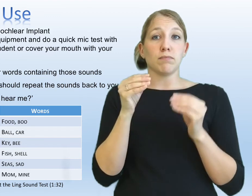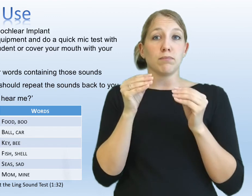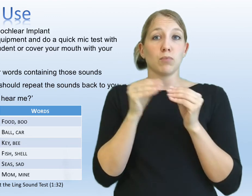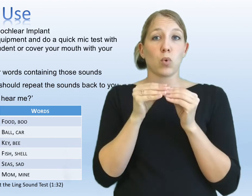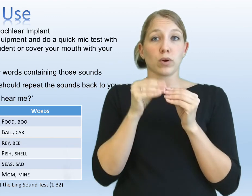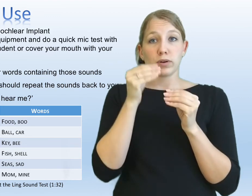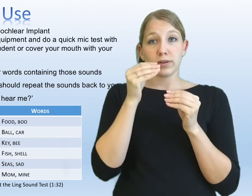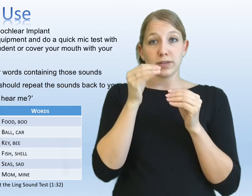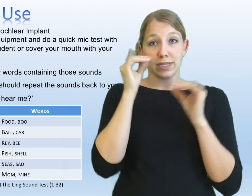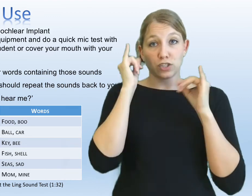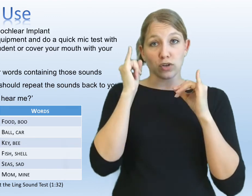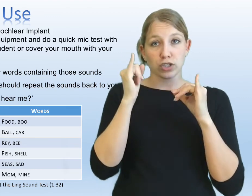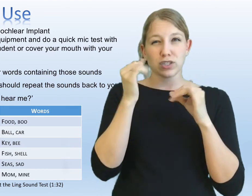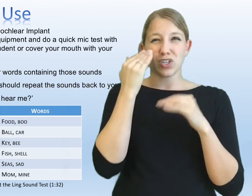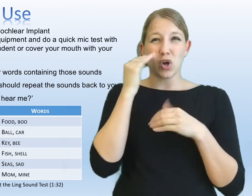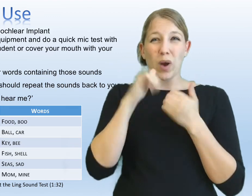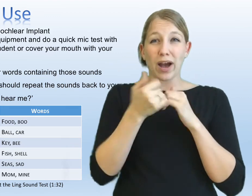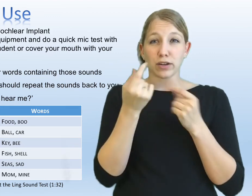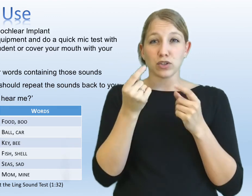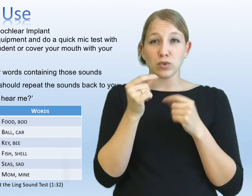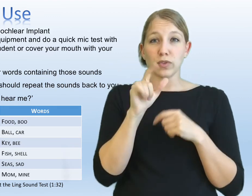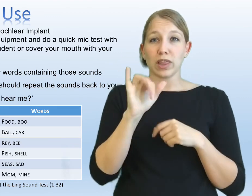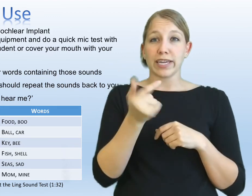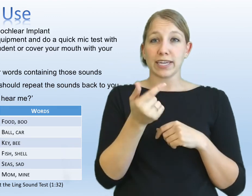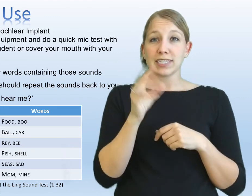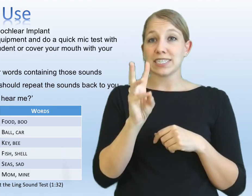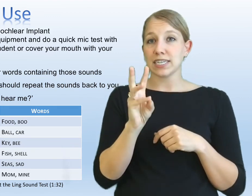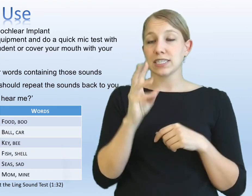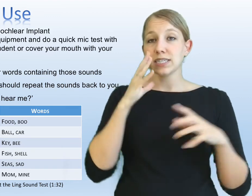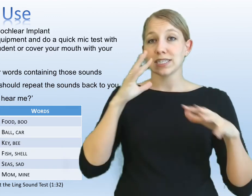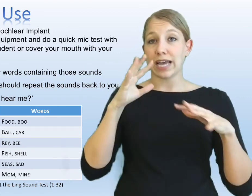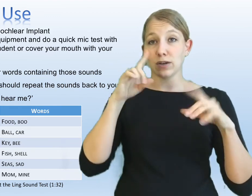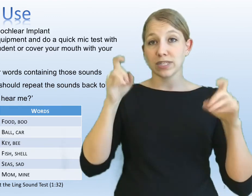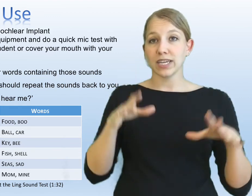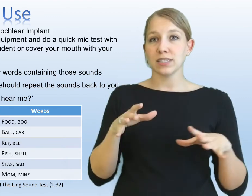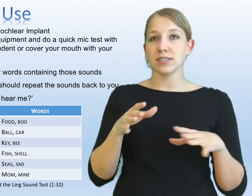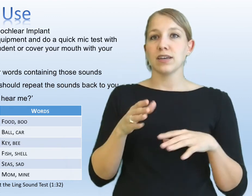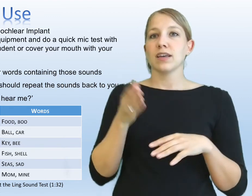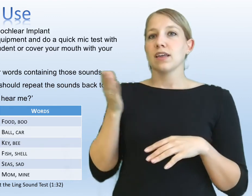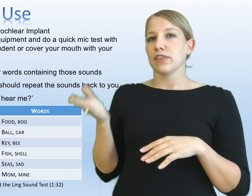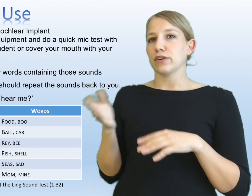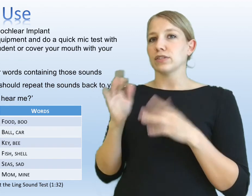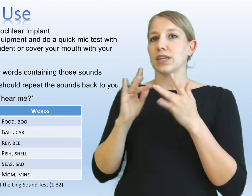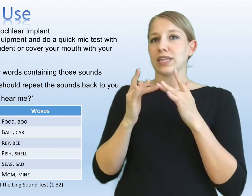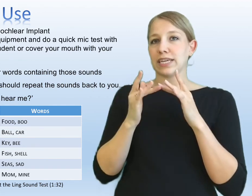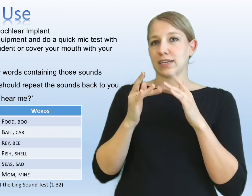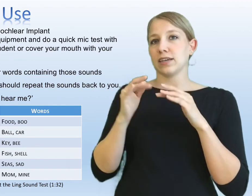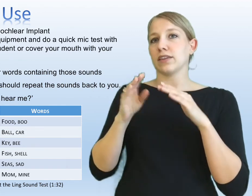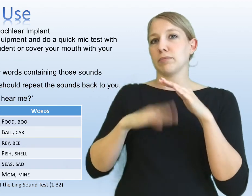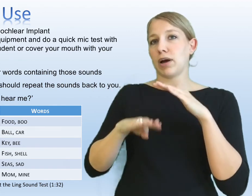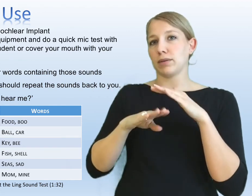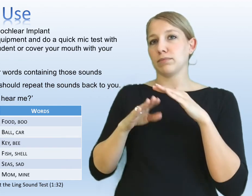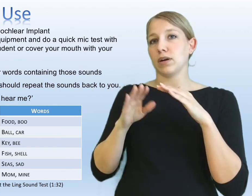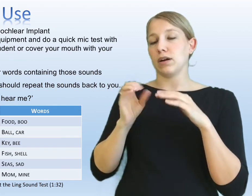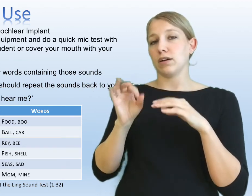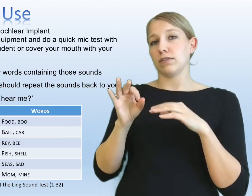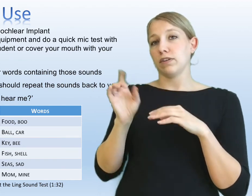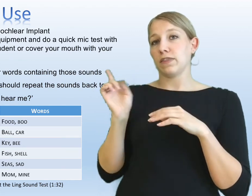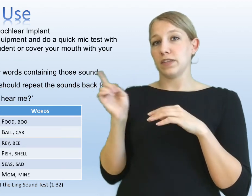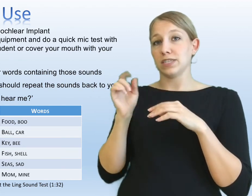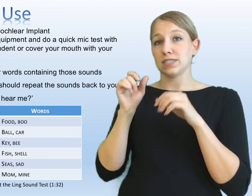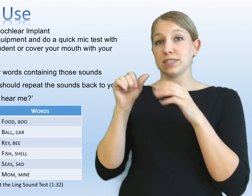need more instruction to know how to do the Ling Six Sound Test, there's a link at the bottom